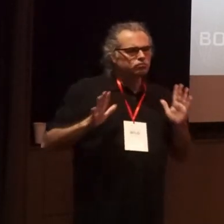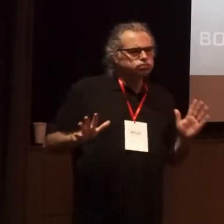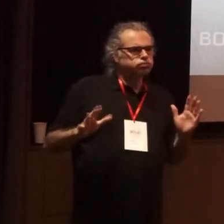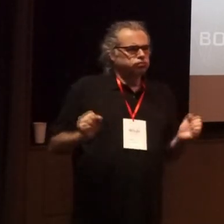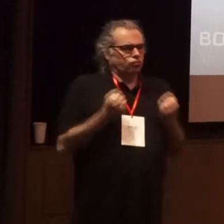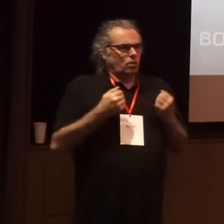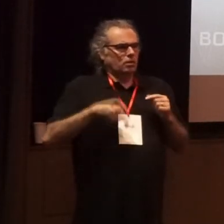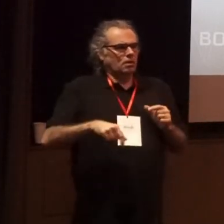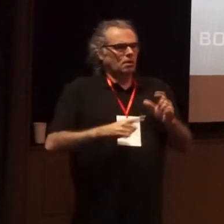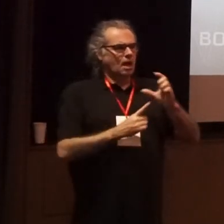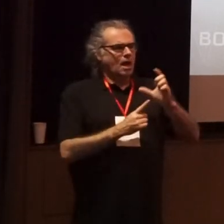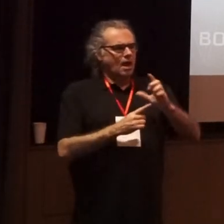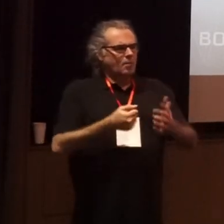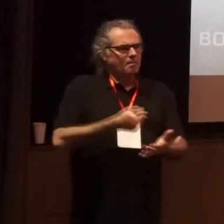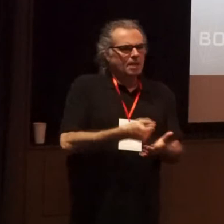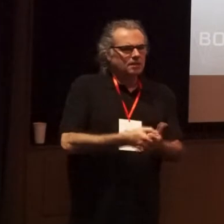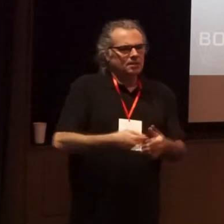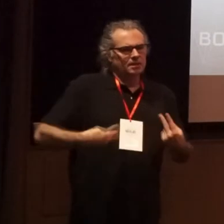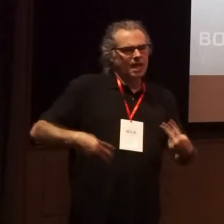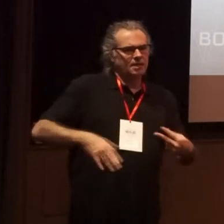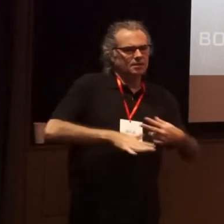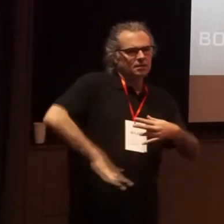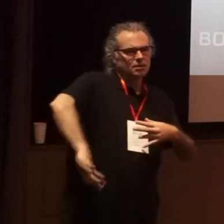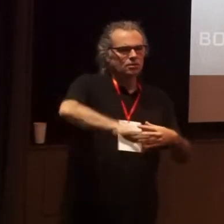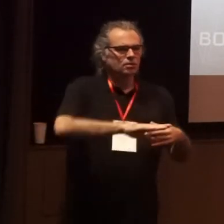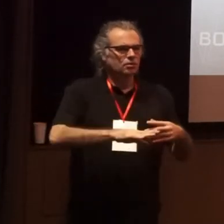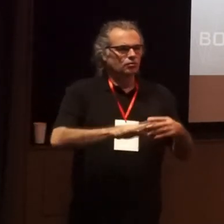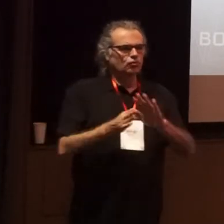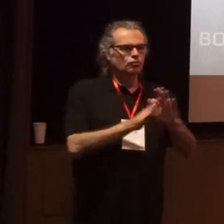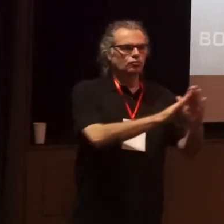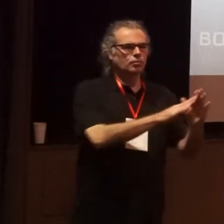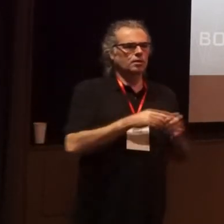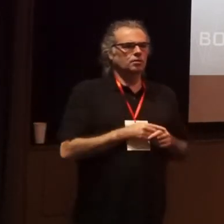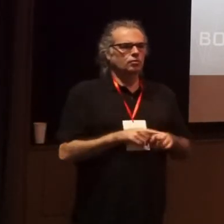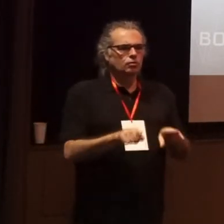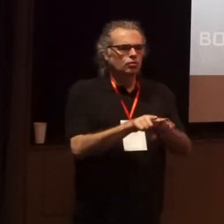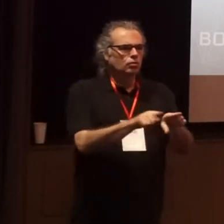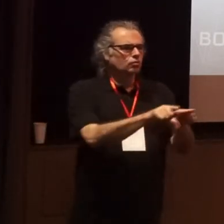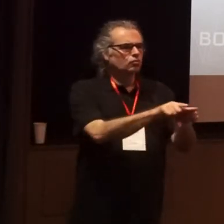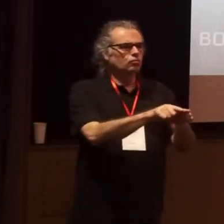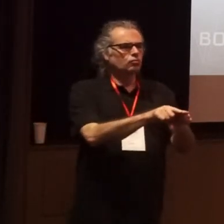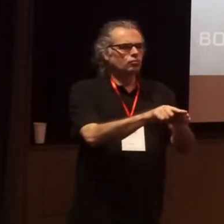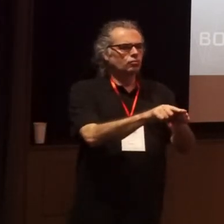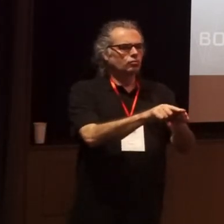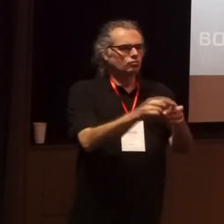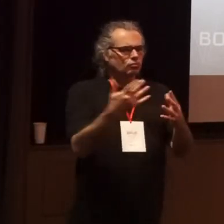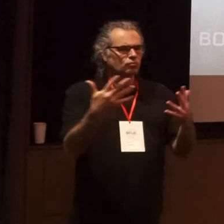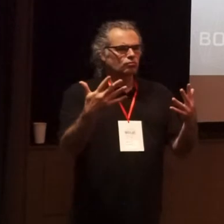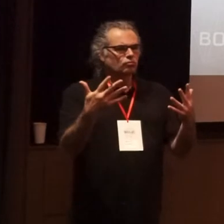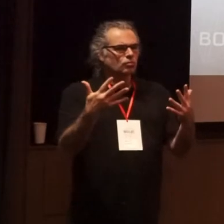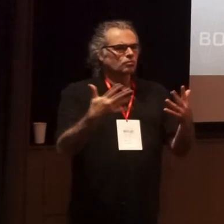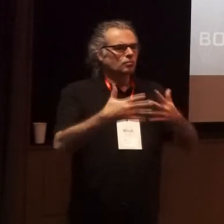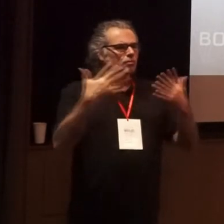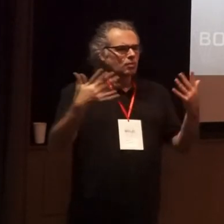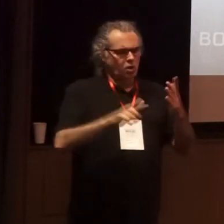of the ACT-based dance industry as well as a number of significant local